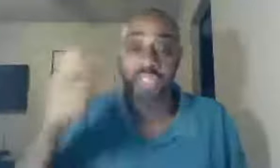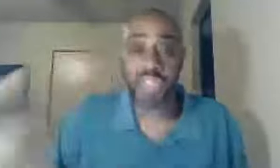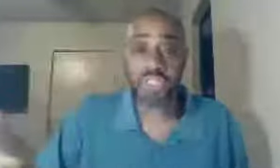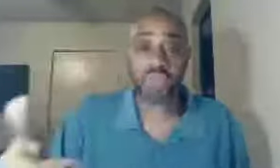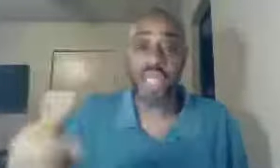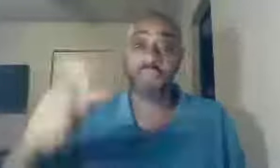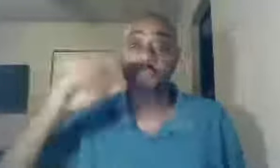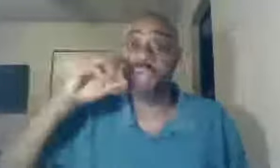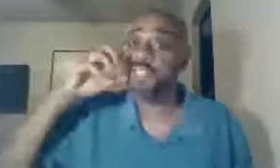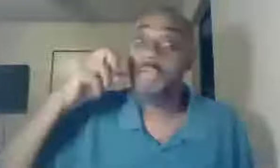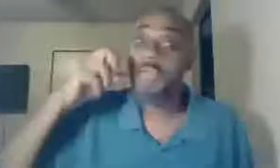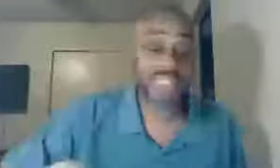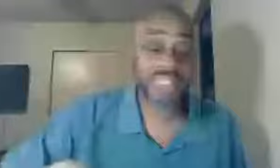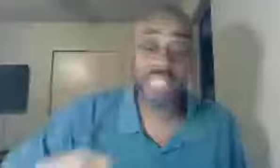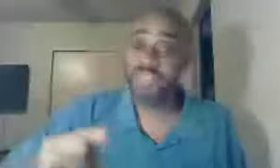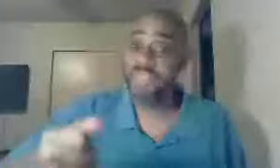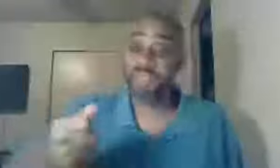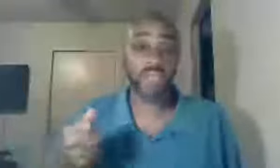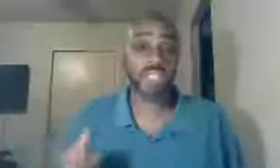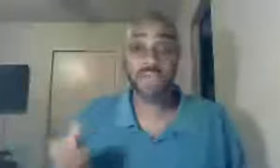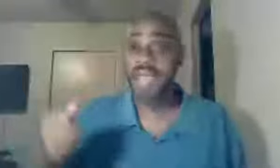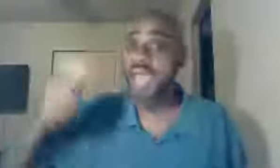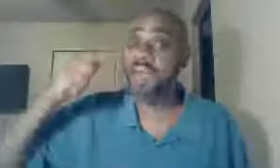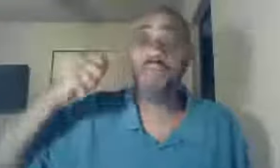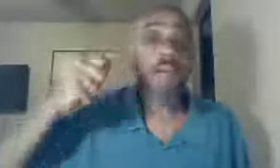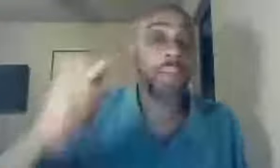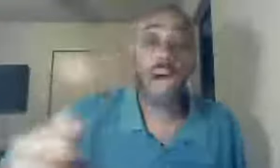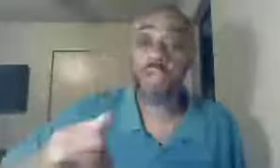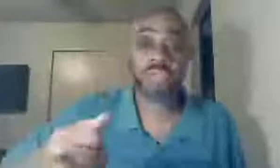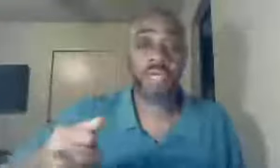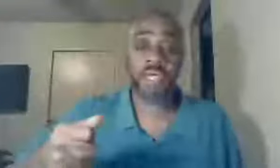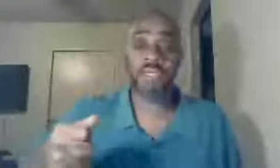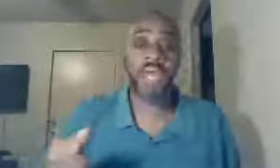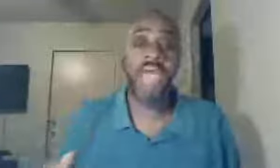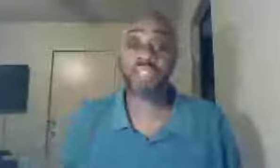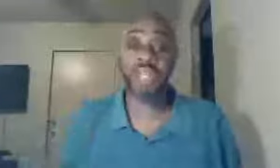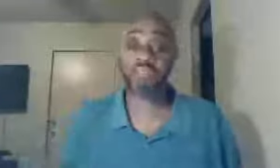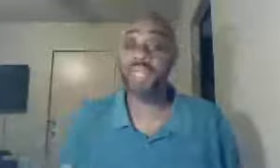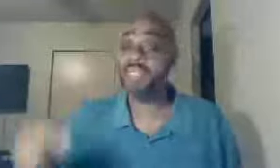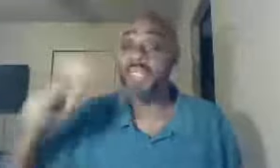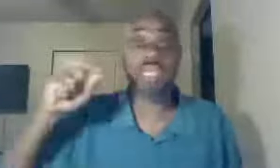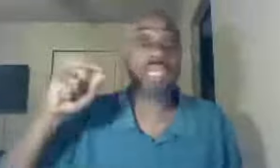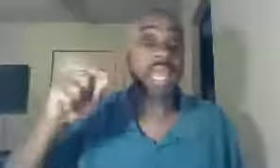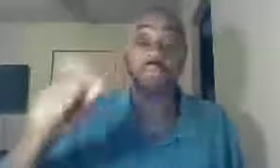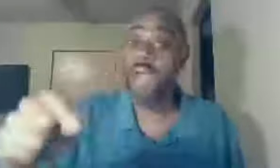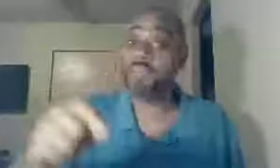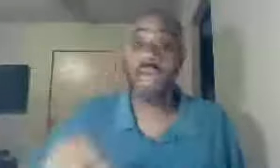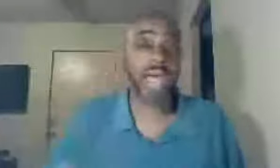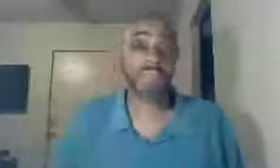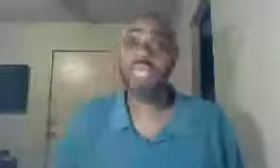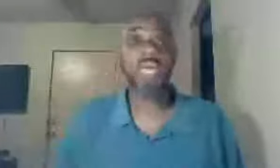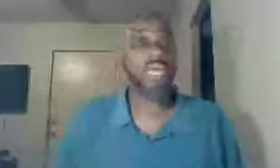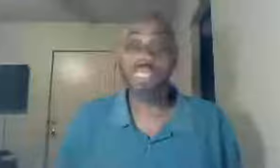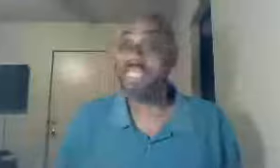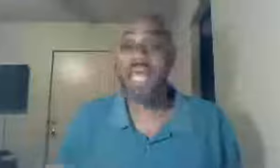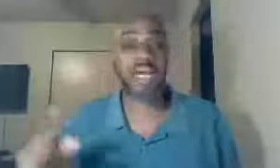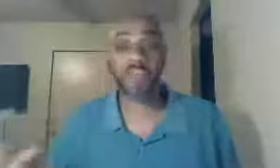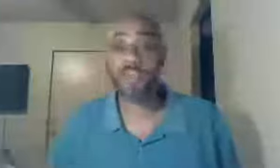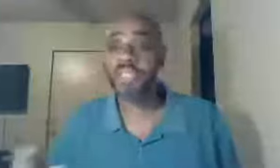Jesus Christ be preached, I did that for a year and a half, Paul, Acts chapter 18, he came right behind me, he did not come preaching,